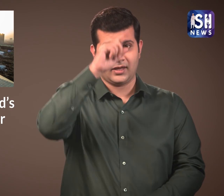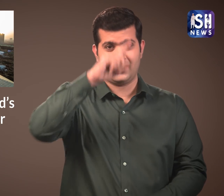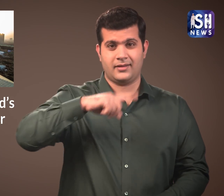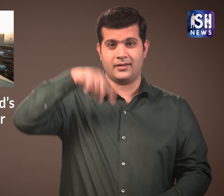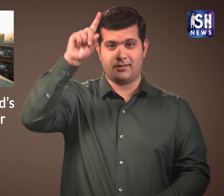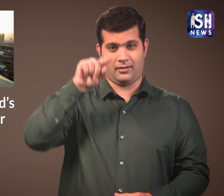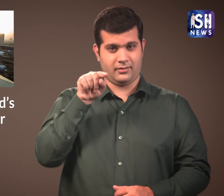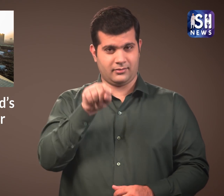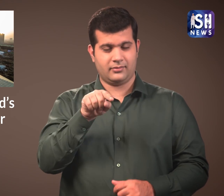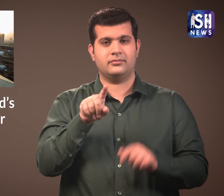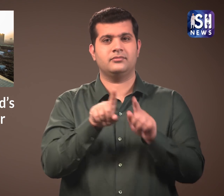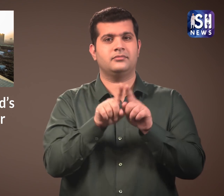In India,